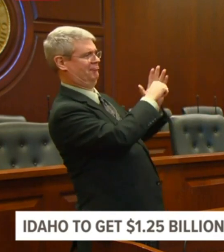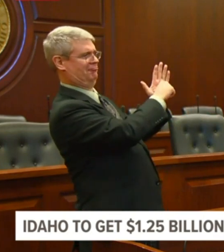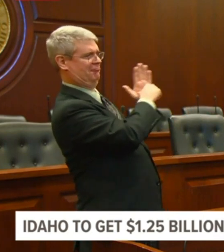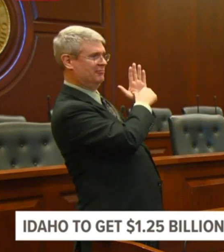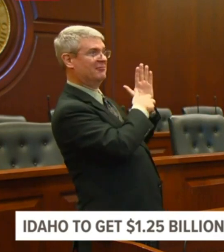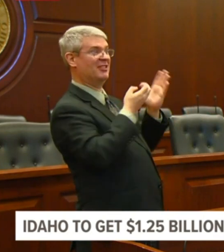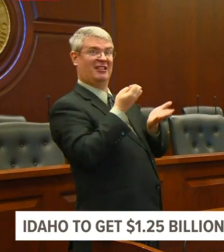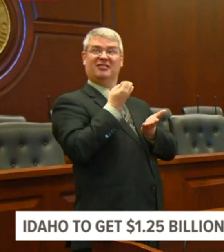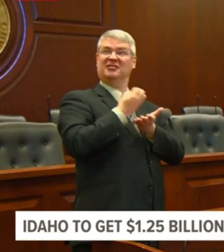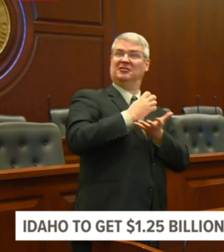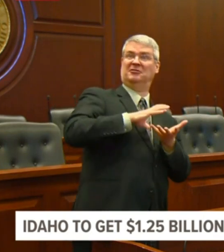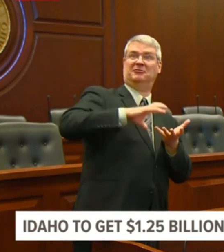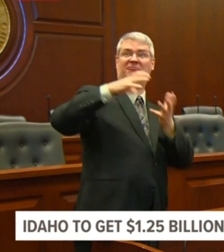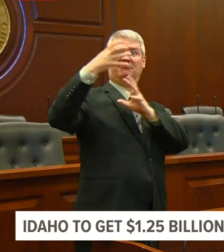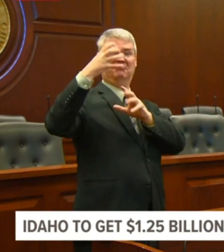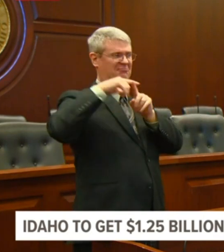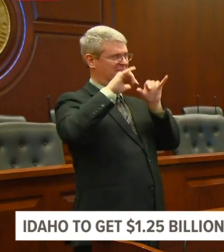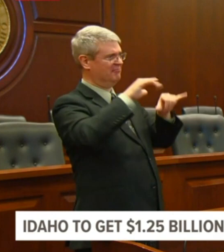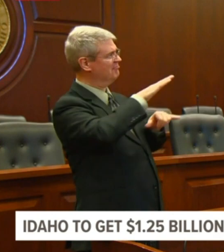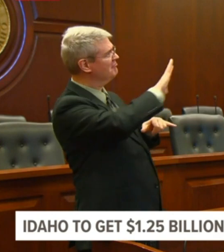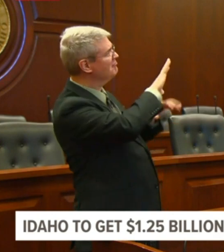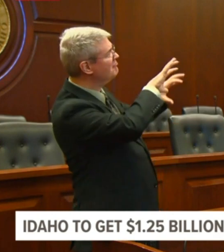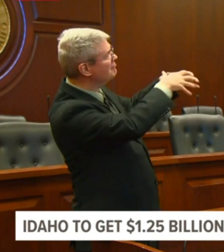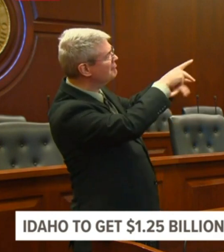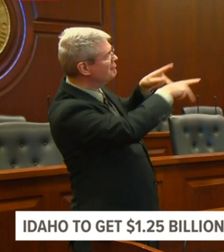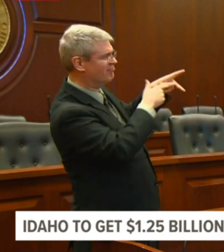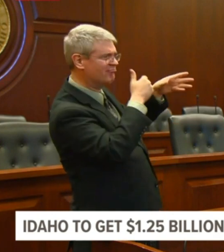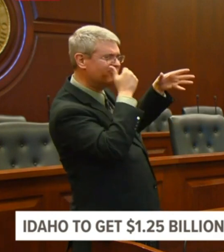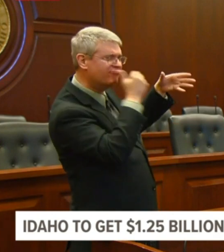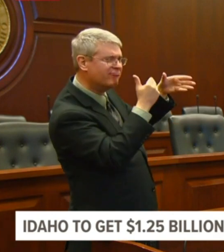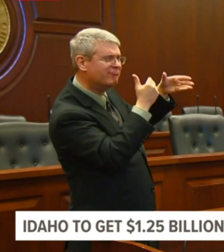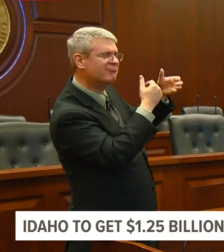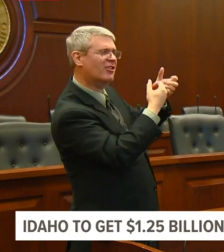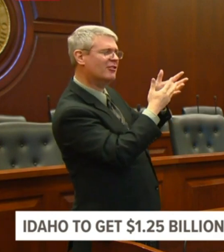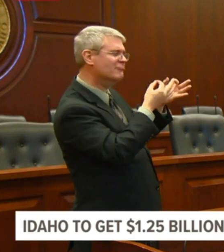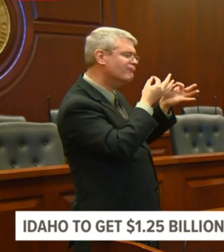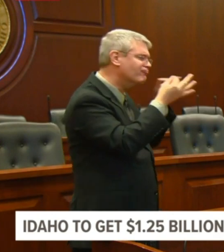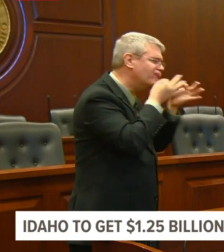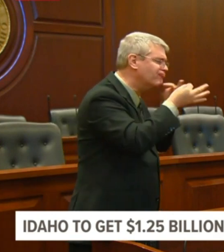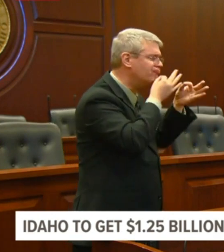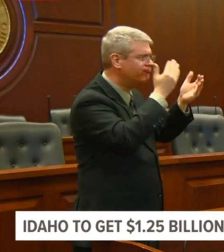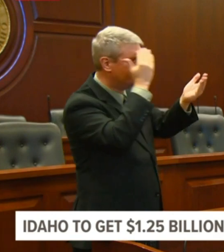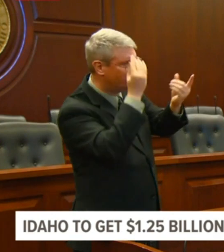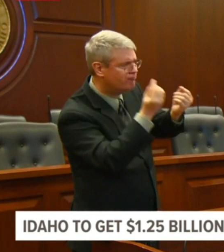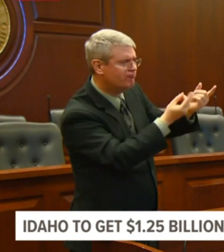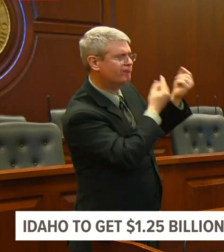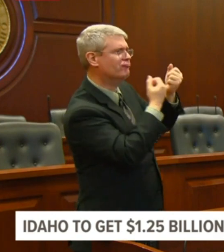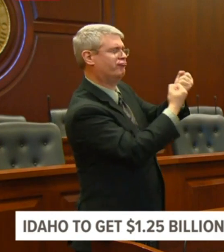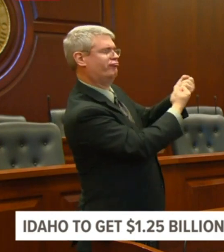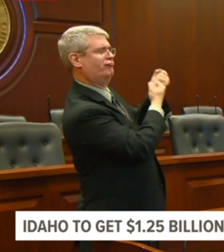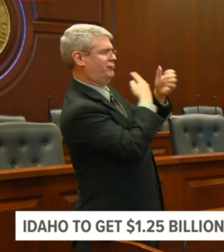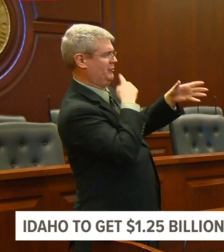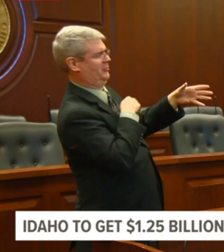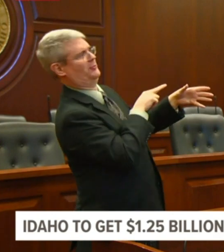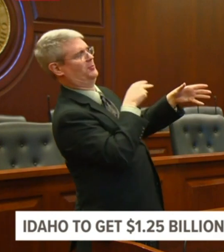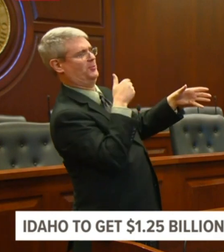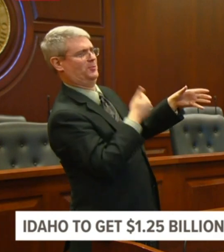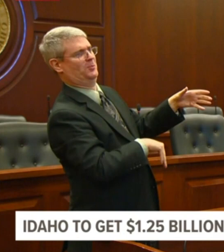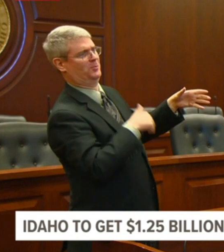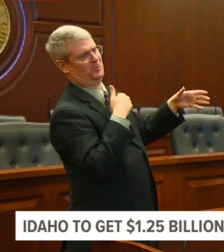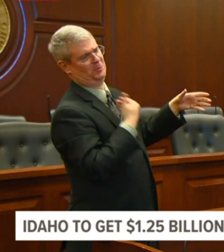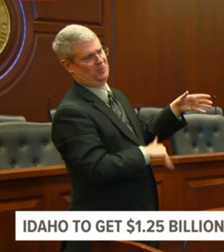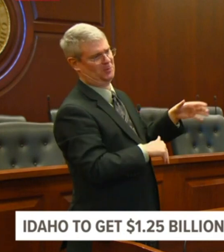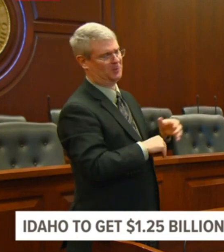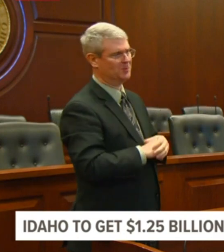are more than competent and capable of handling this phenomenon that we know as the coronavirus. The White